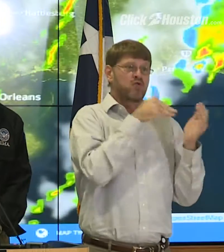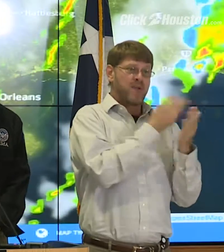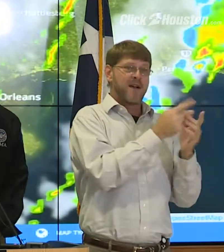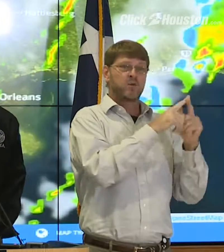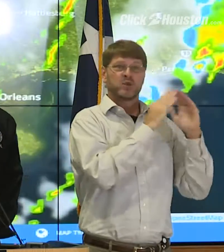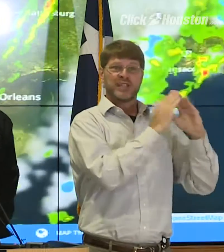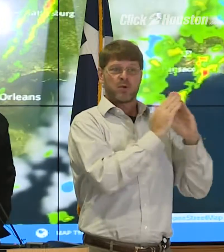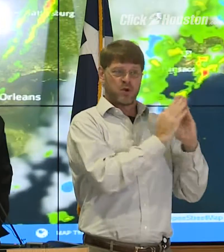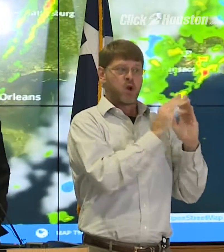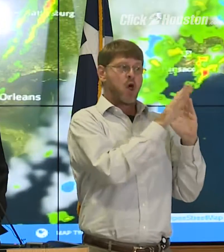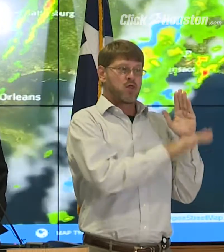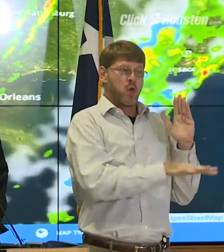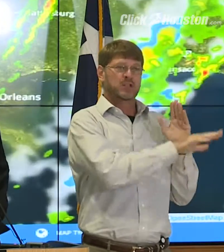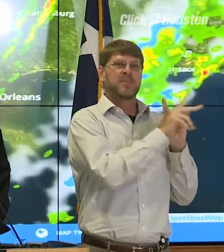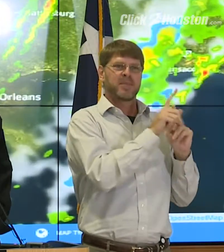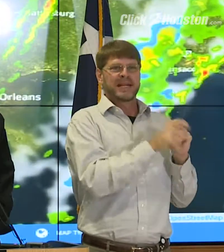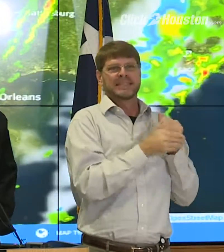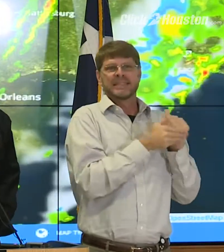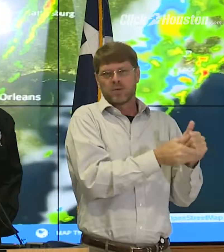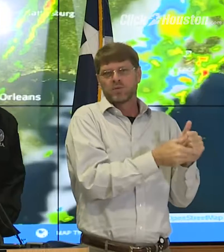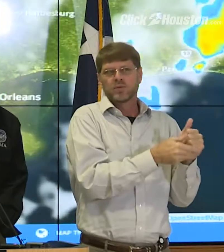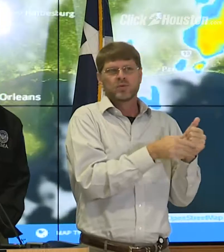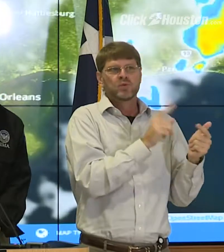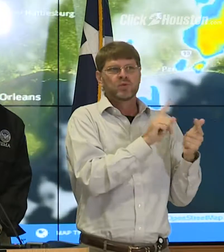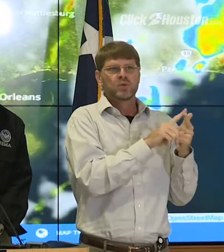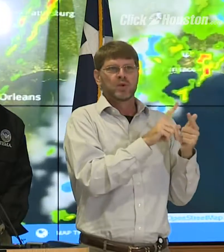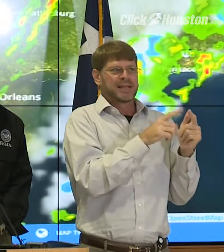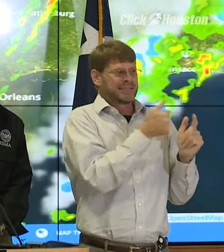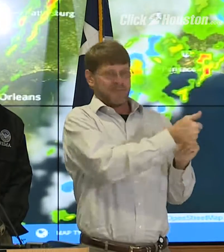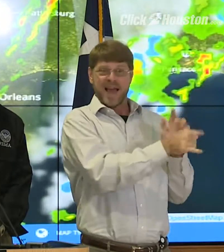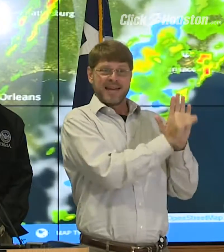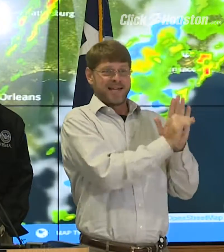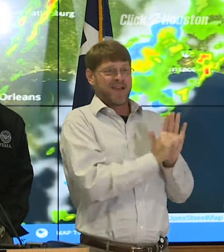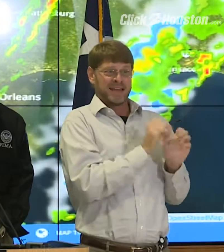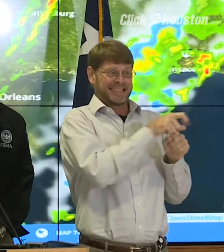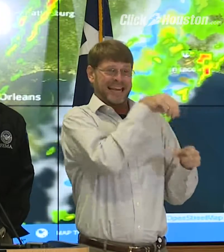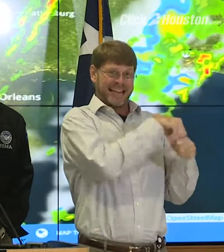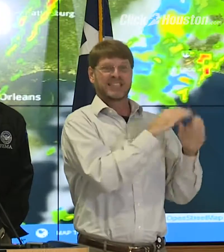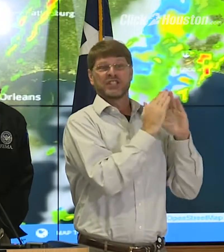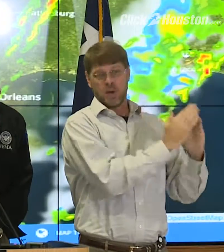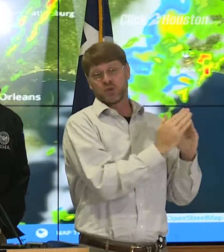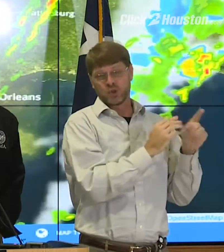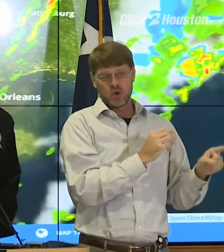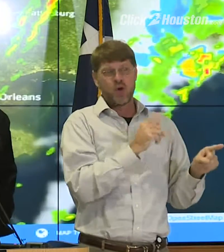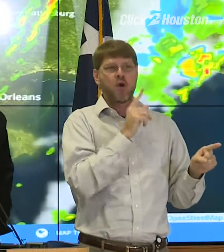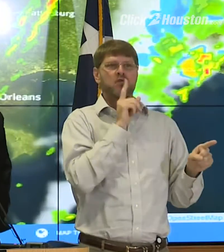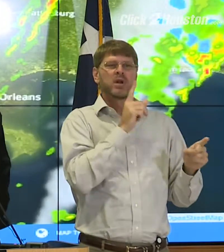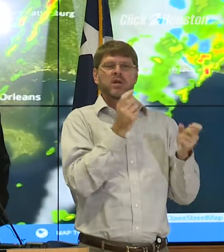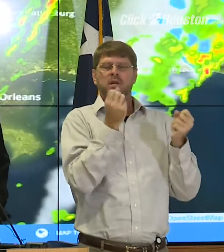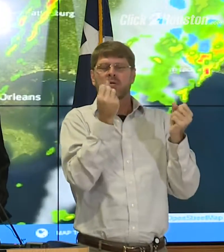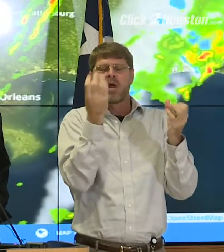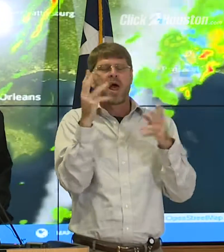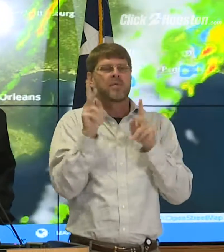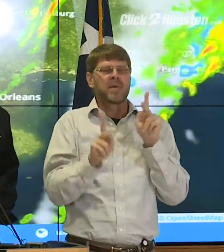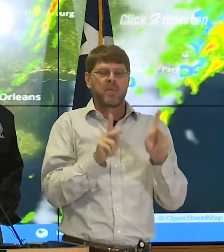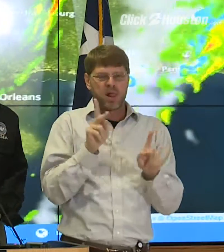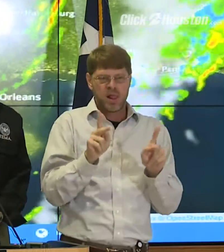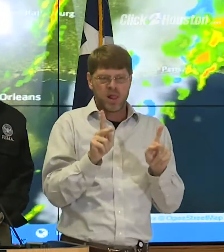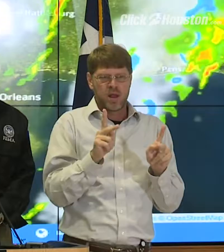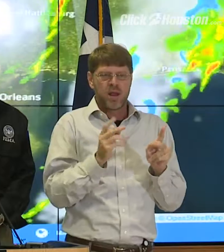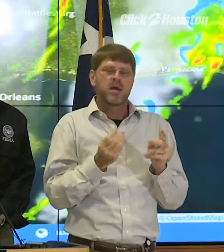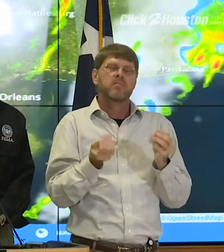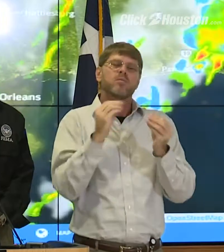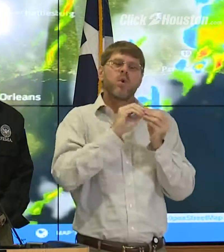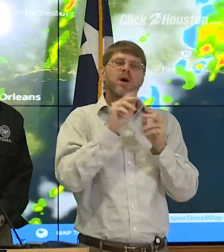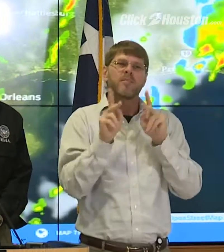We know those people are going to need assistance. They're kind of self-identified because they're in a shelter. There are a lot of people, a lot